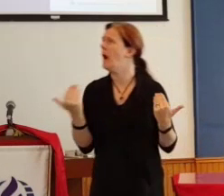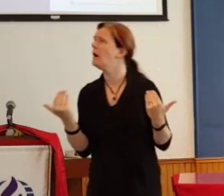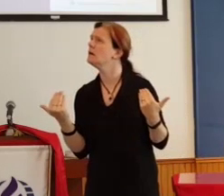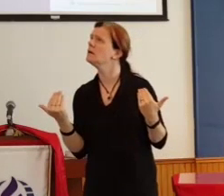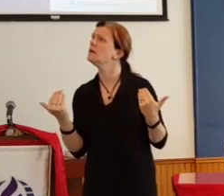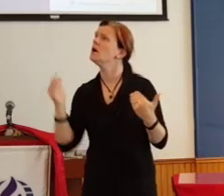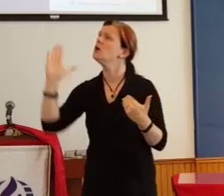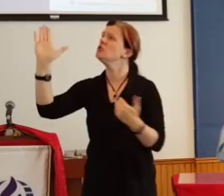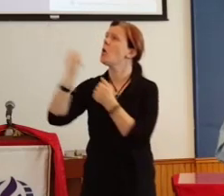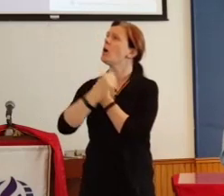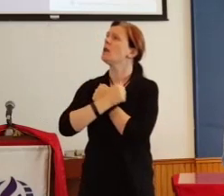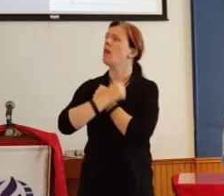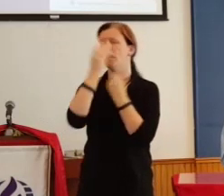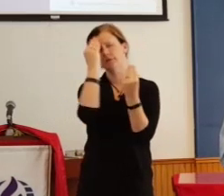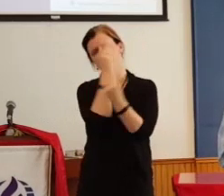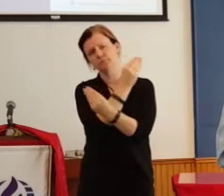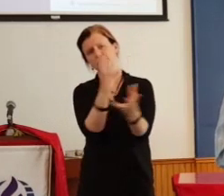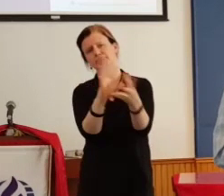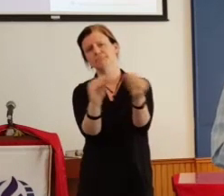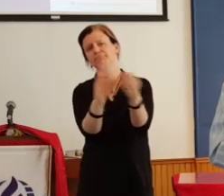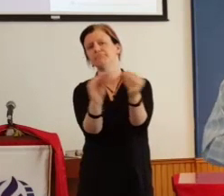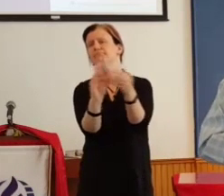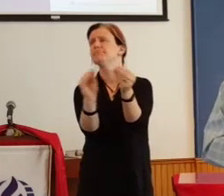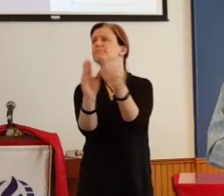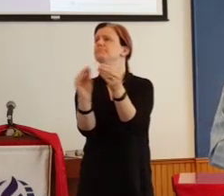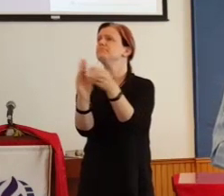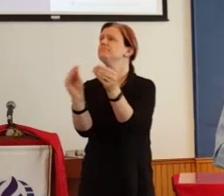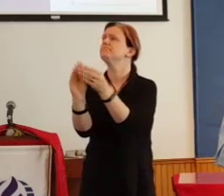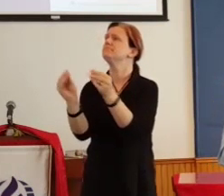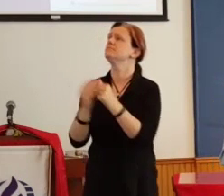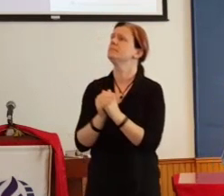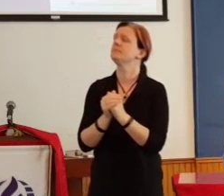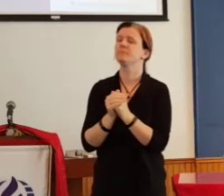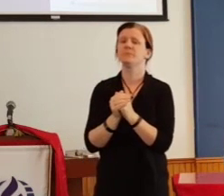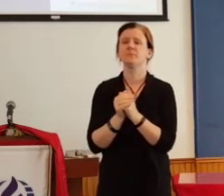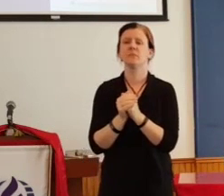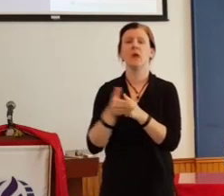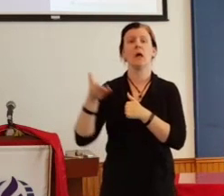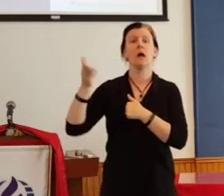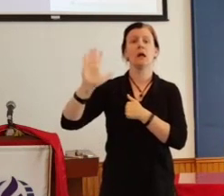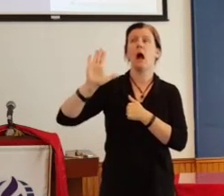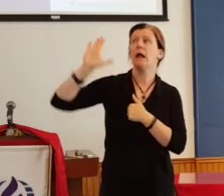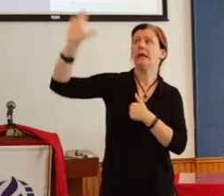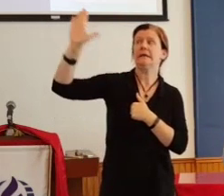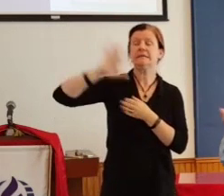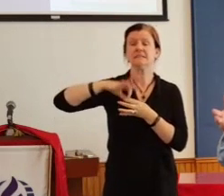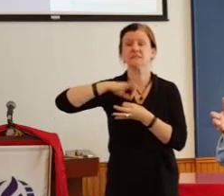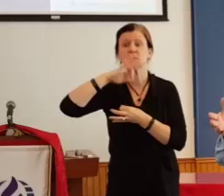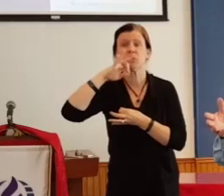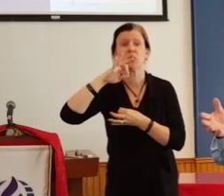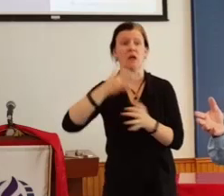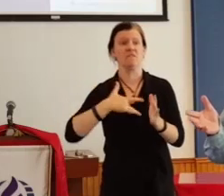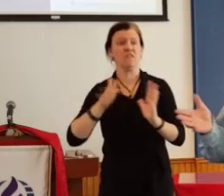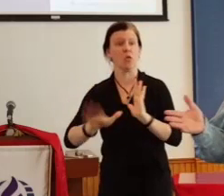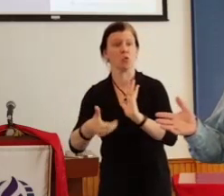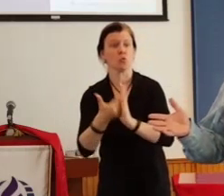love in any tongue. So let God through the Spirit renew you, move you,